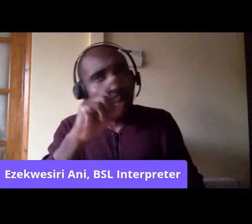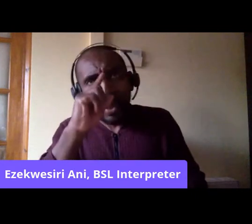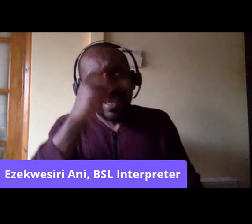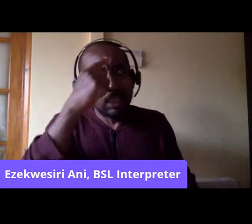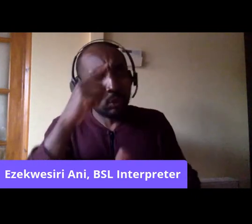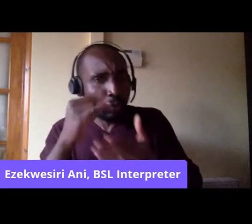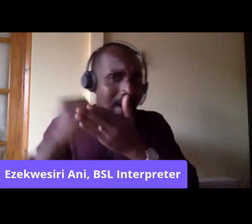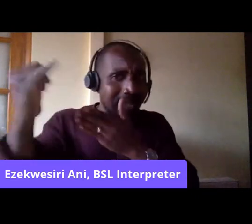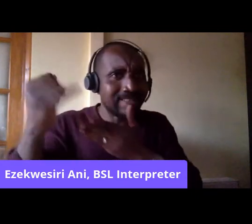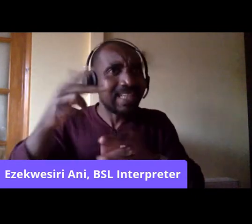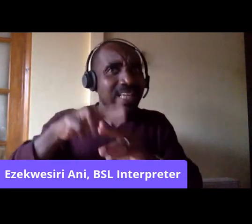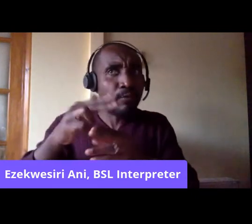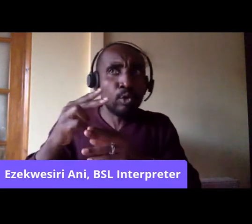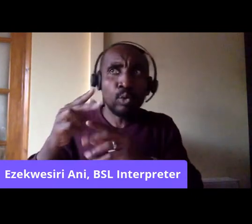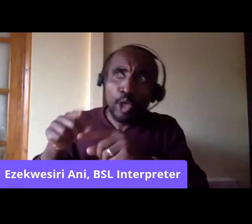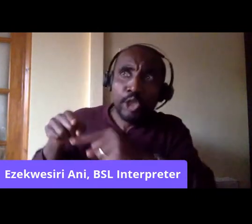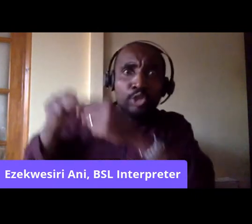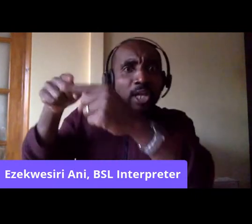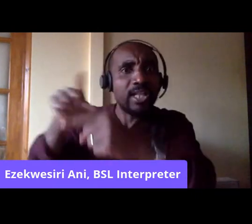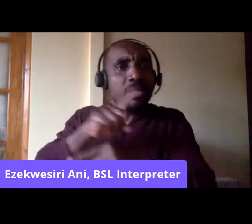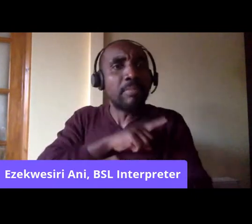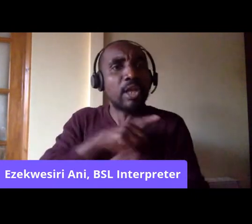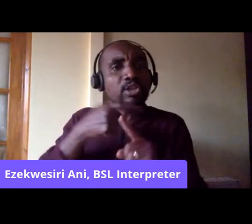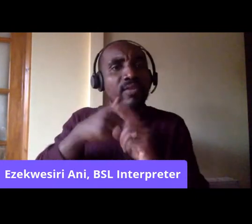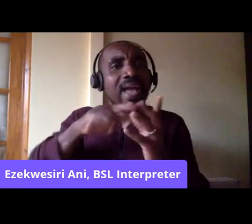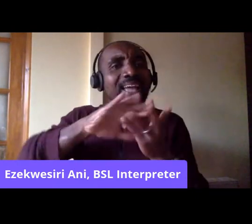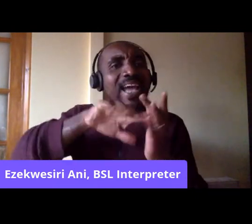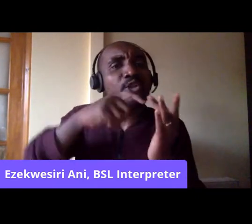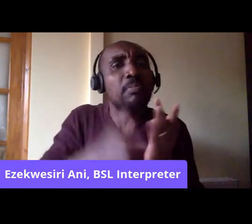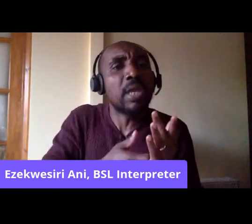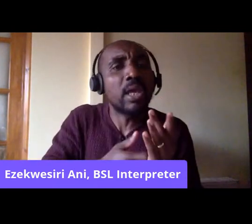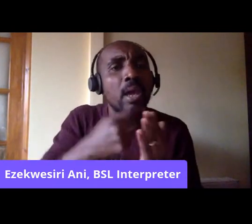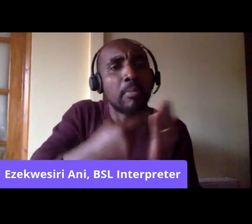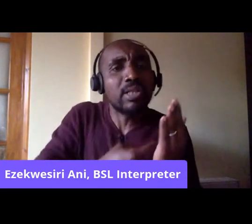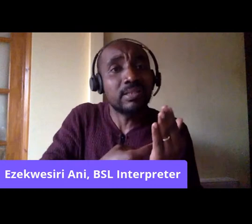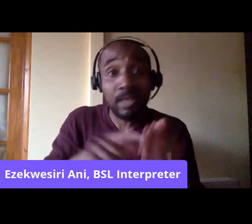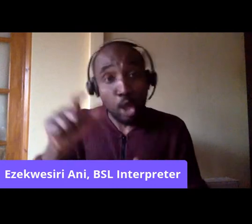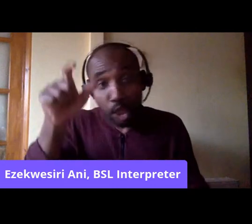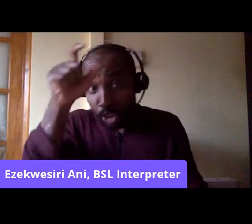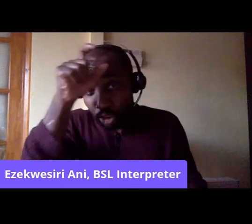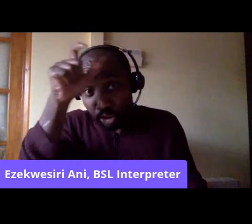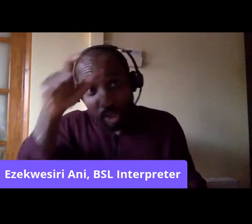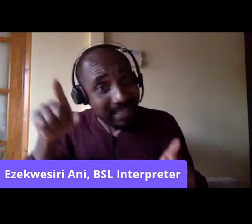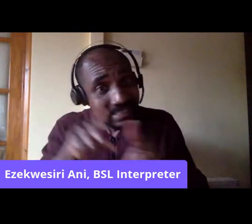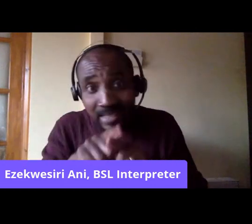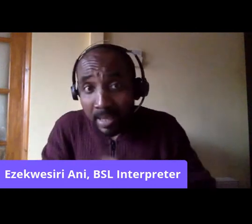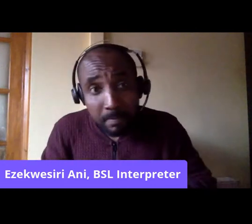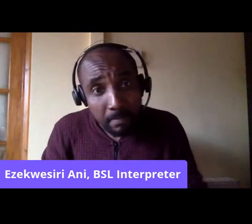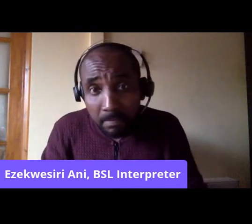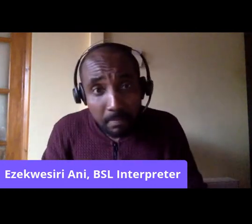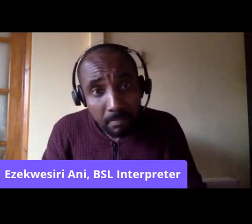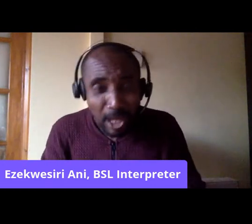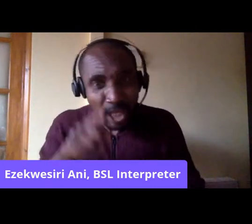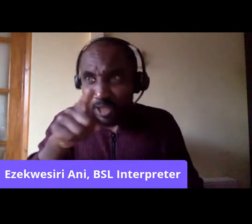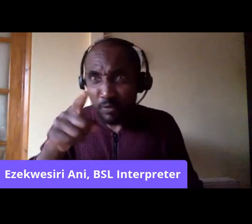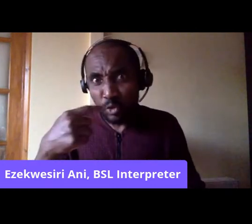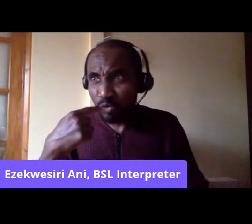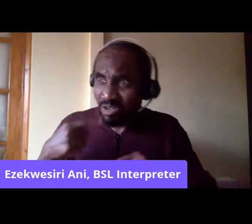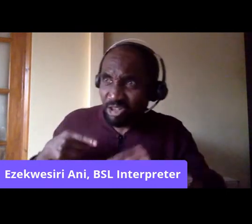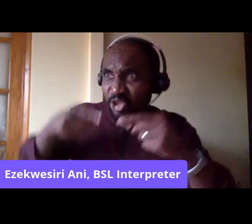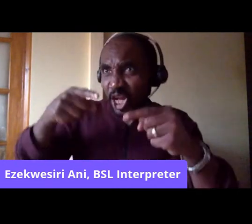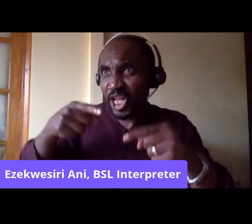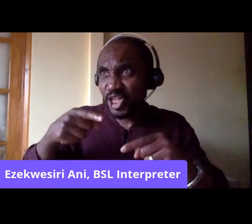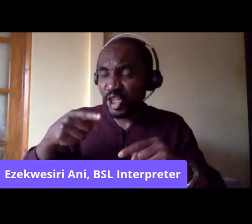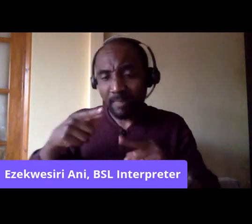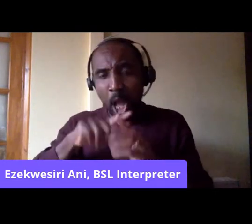policies in Kashmir. You know, Turkey says the same thing, that if you have anything to say about the way they treat Kurdish people or